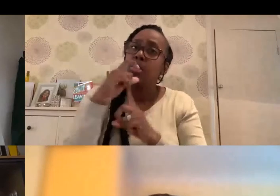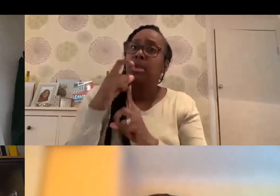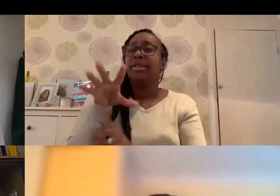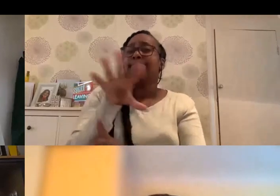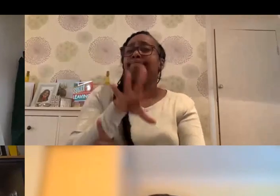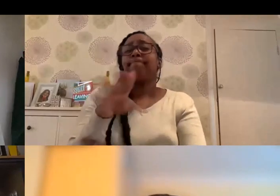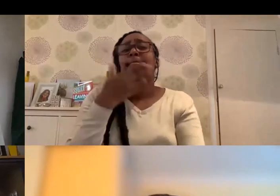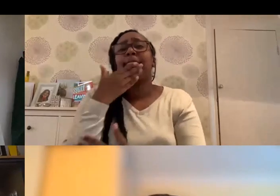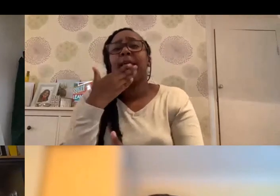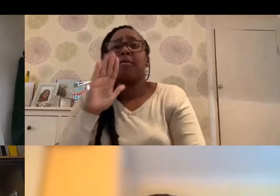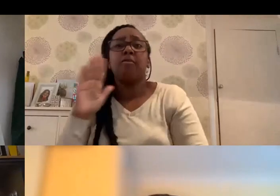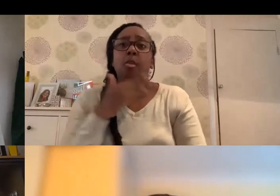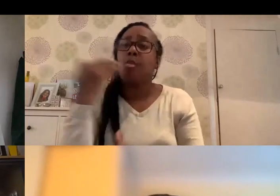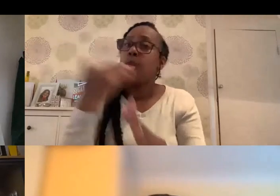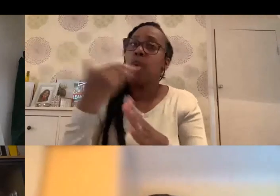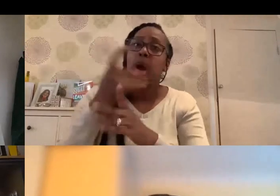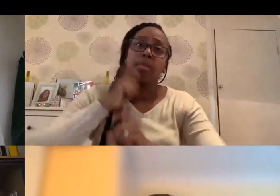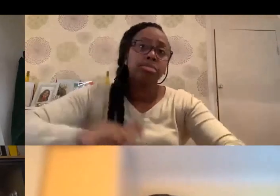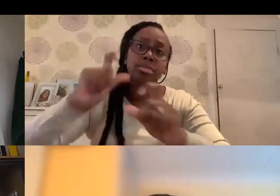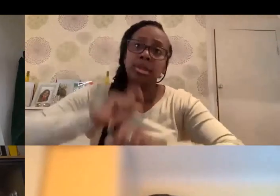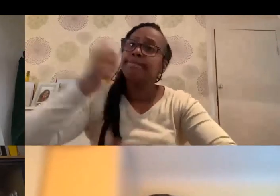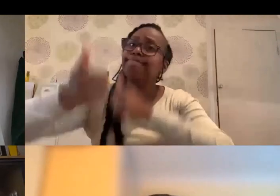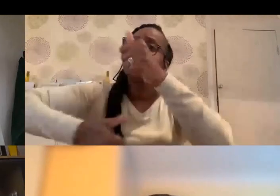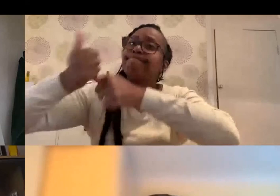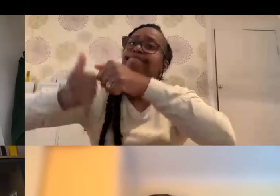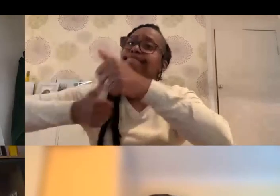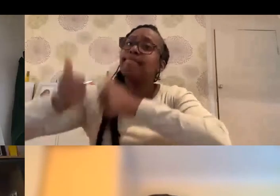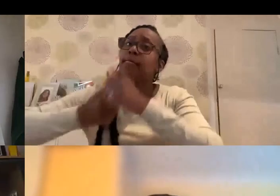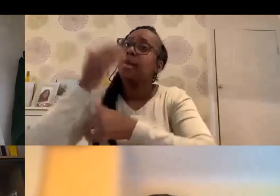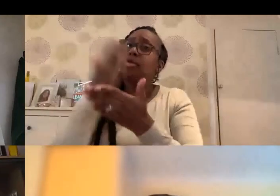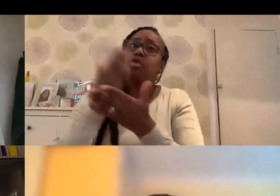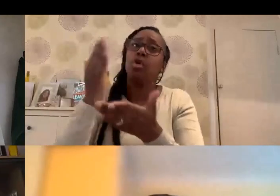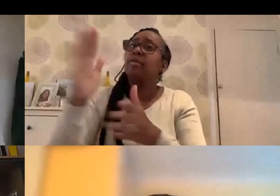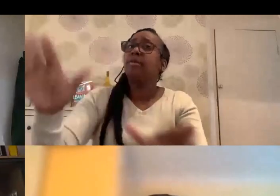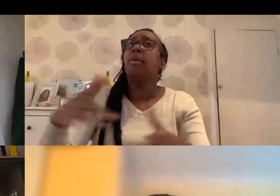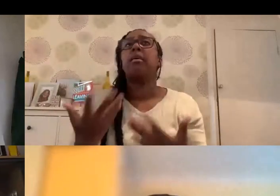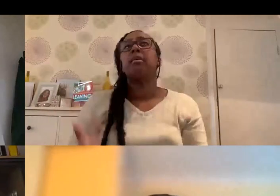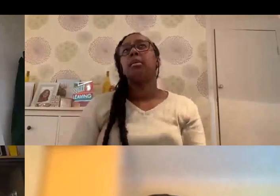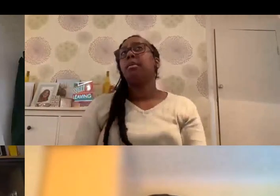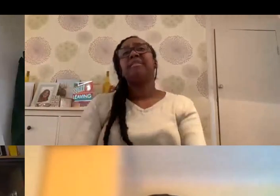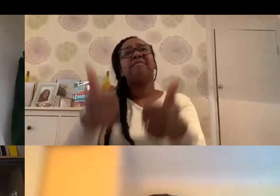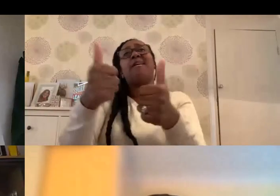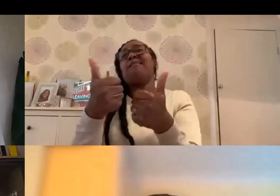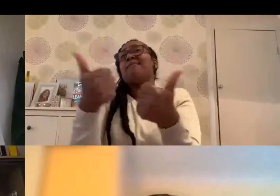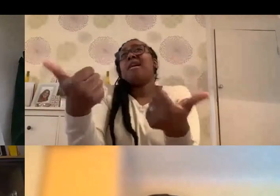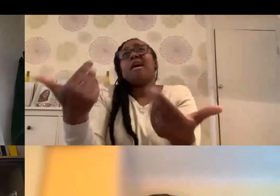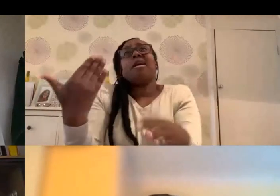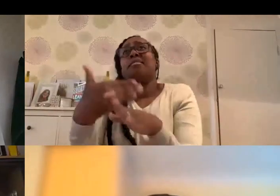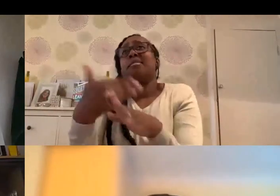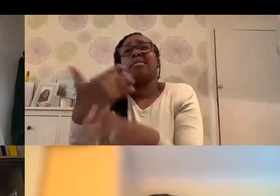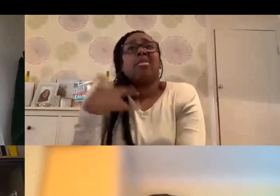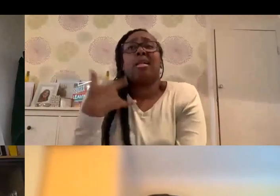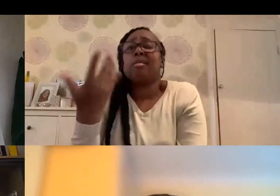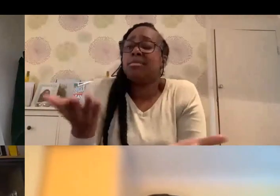for, for all the work that you have done and you're continuing to do. Um, I'm sure it must feel like a thankless task at, at times. And it's been very, very